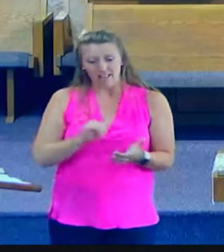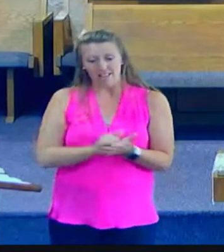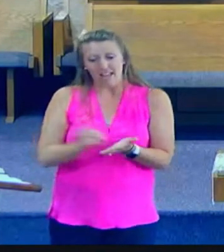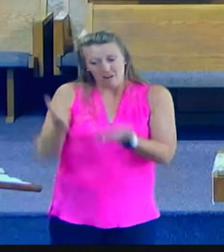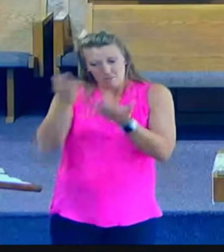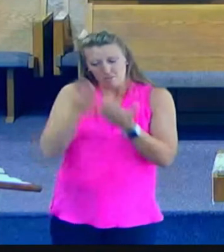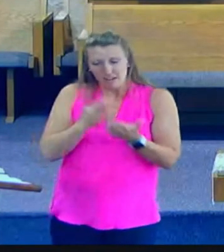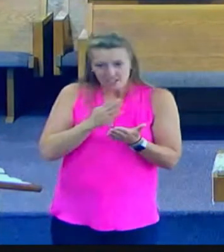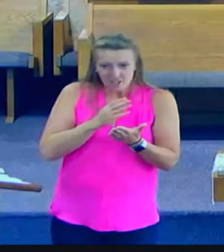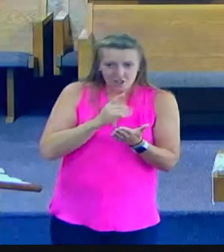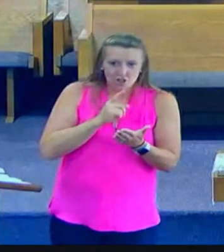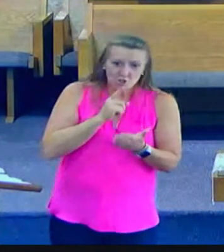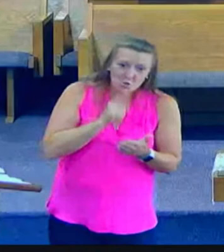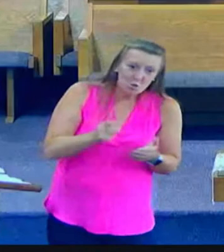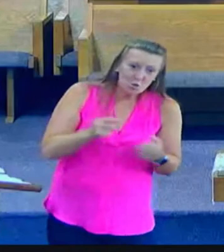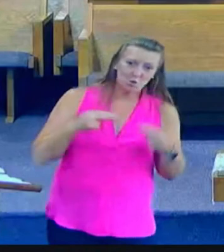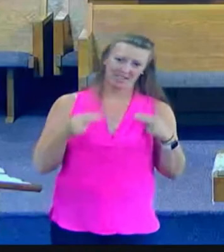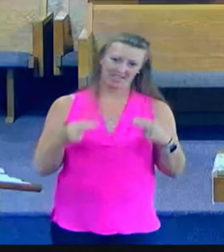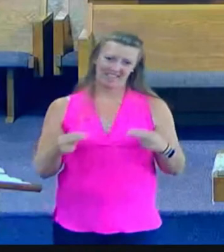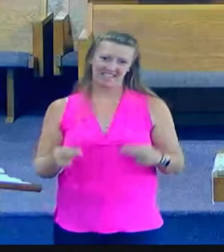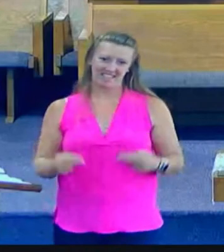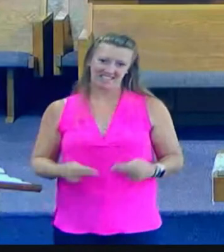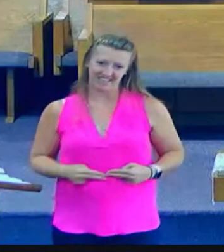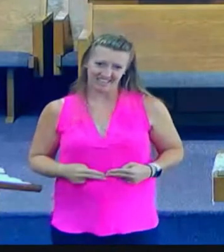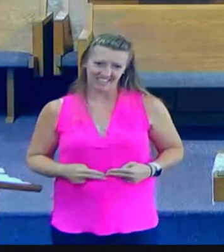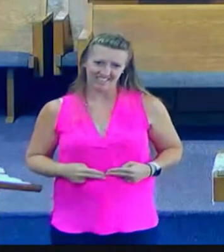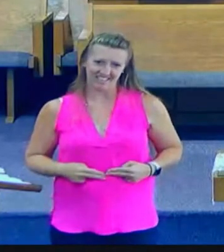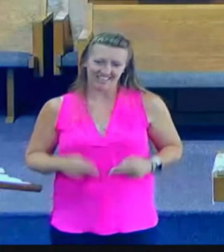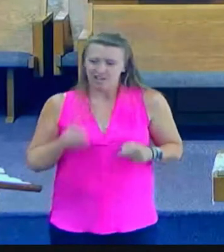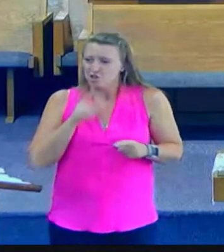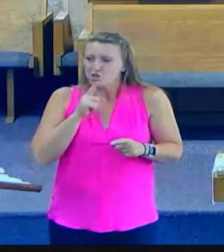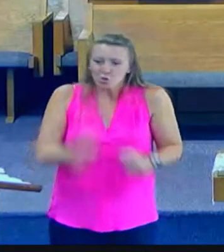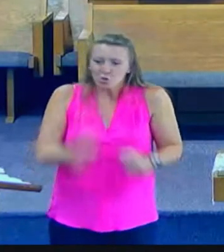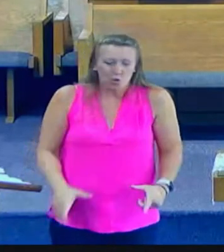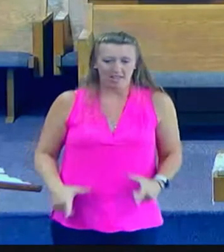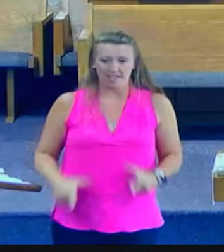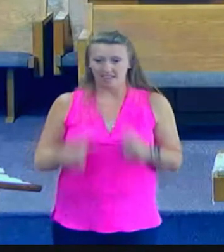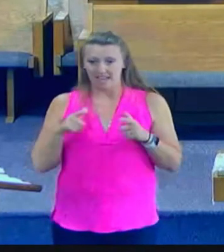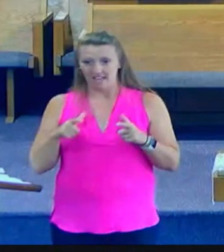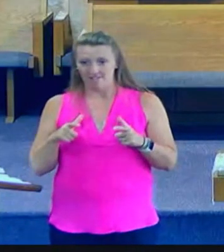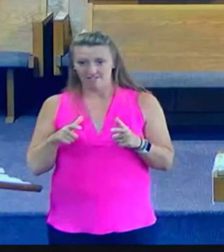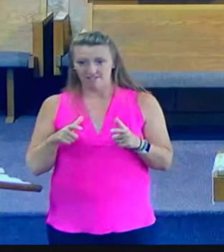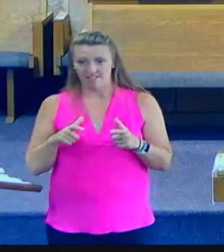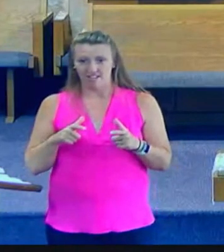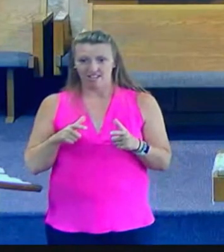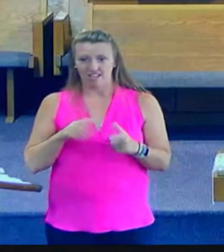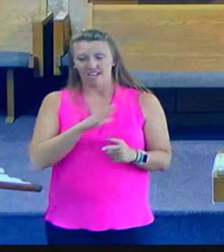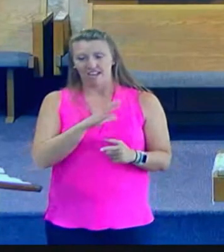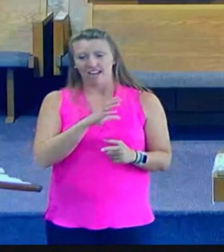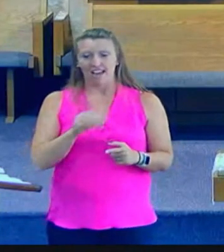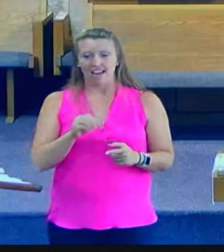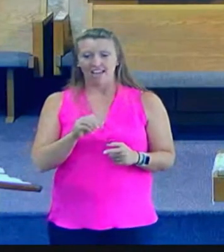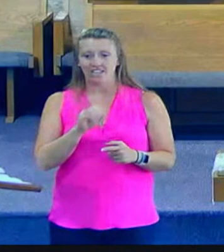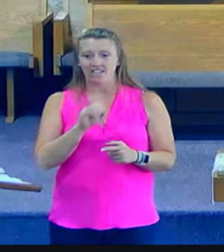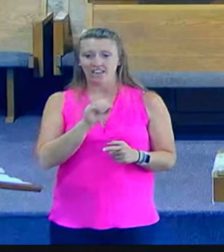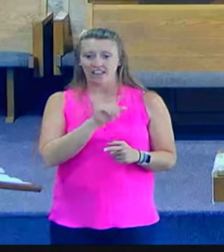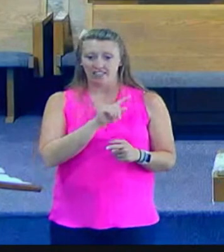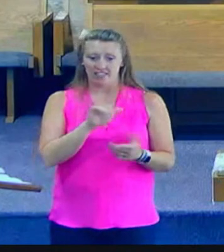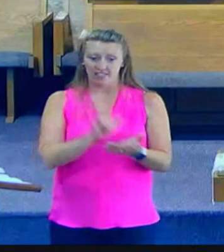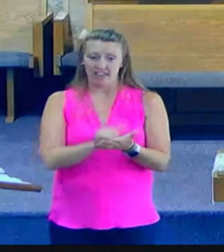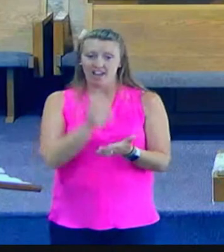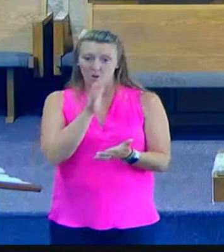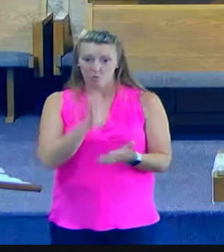and yet she was so transformed that she became the first missionary to Samaria and she ran down the streets telling